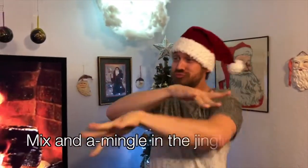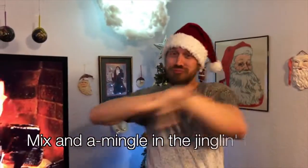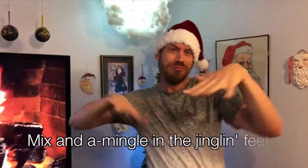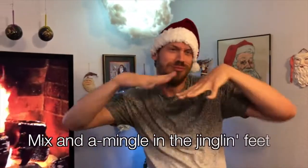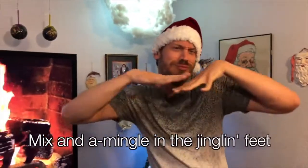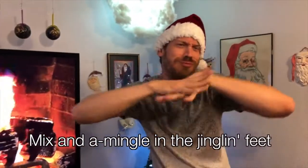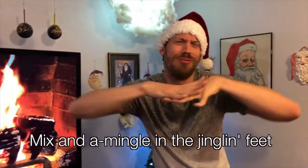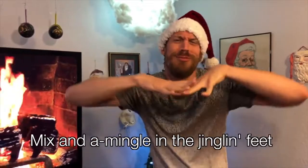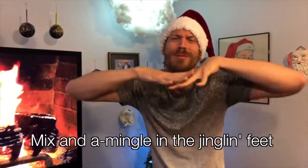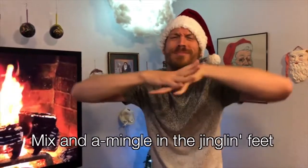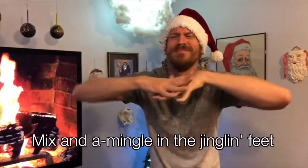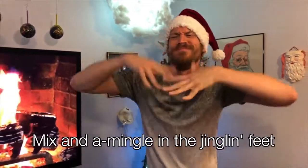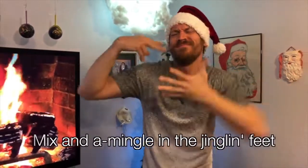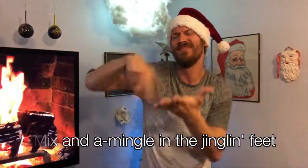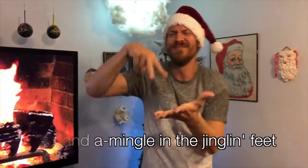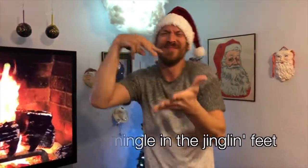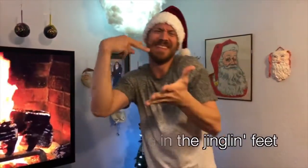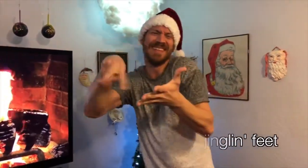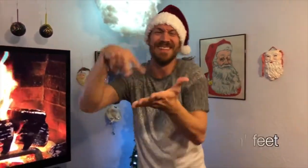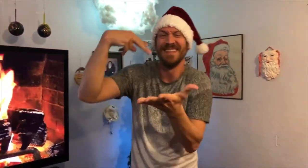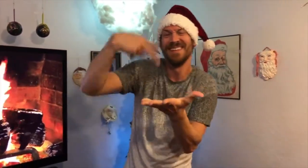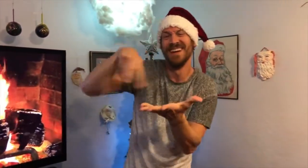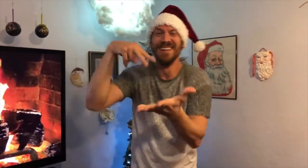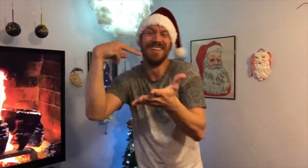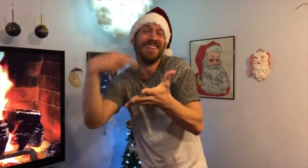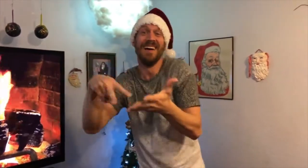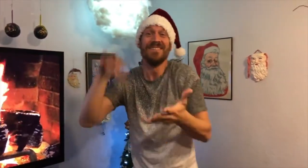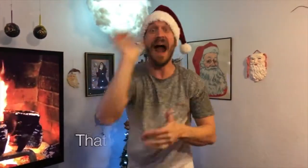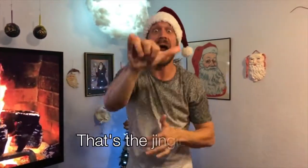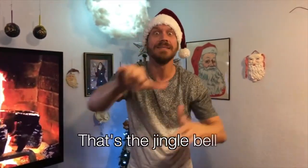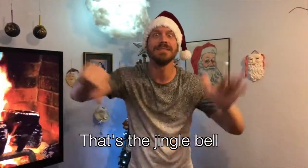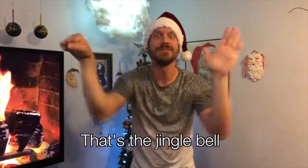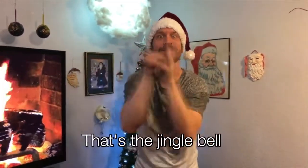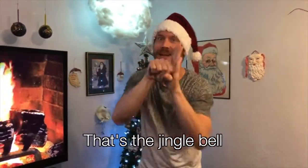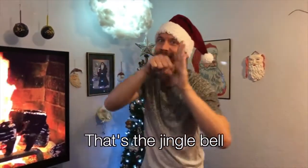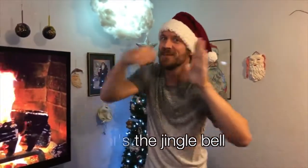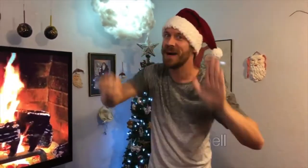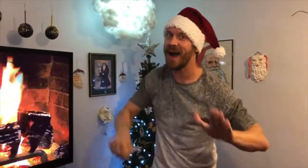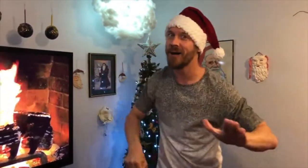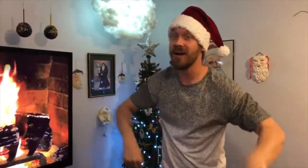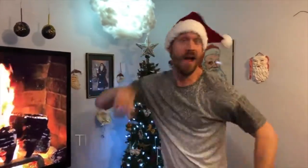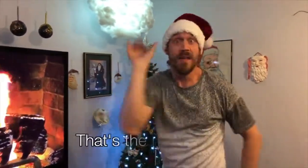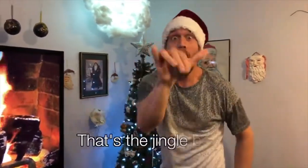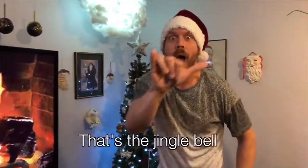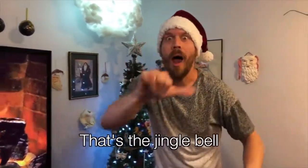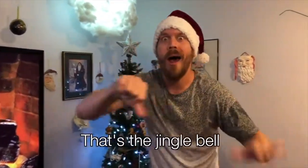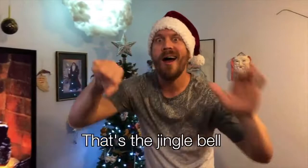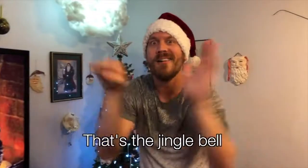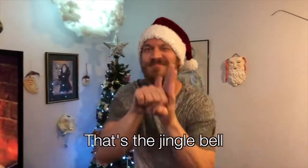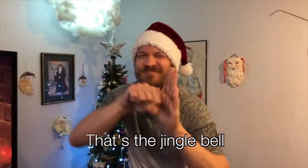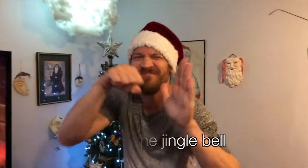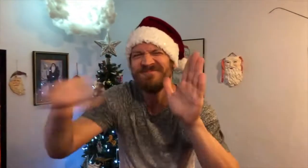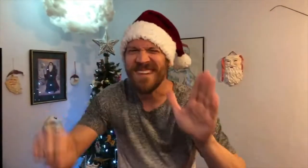a-mingle in the jingling feet That's the Jingle Bell That's the Jingle Bell